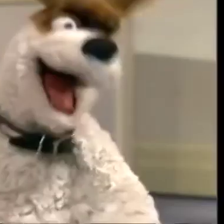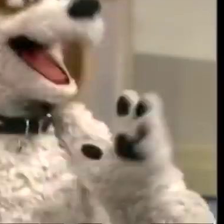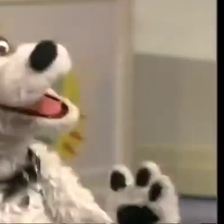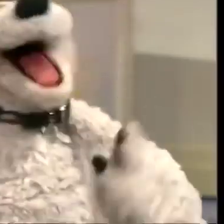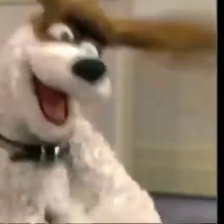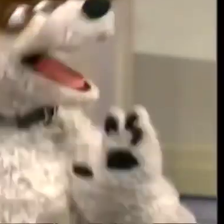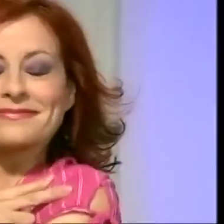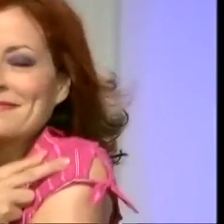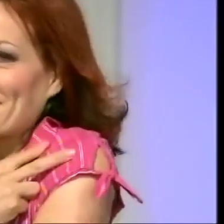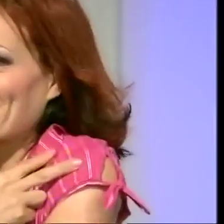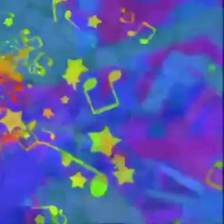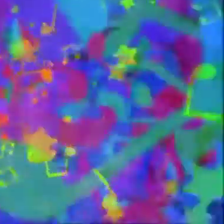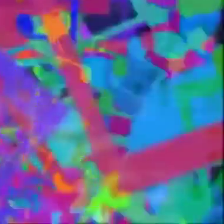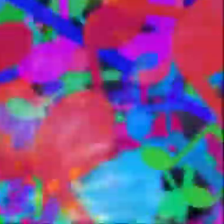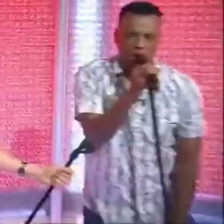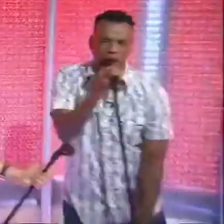like being mean!